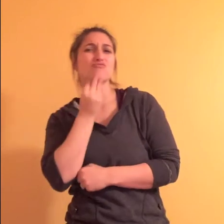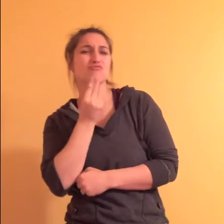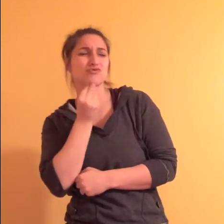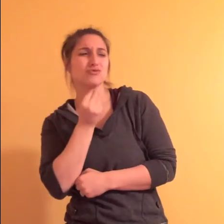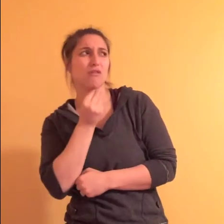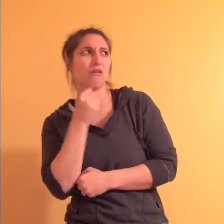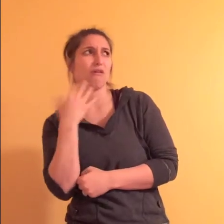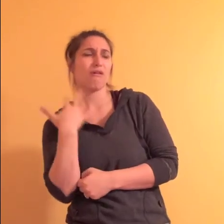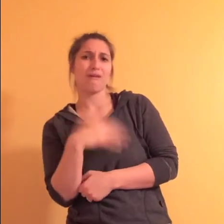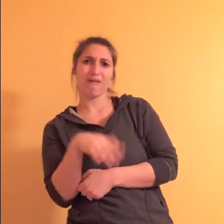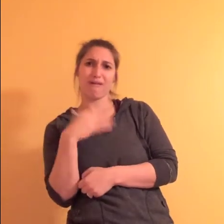too shabby.